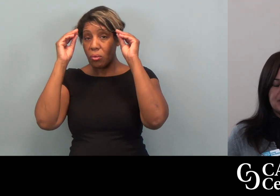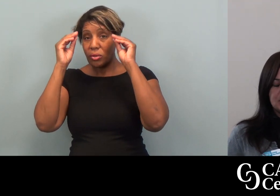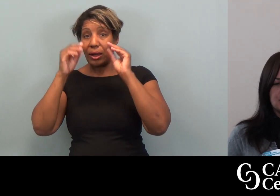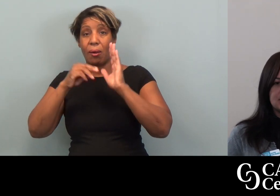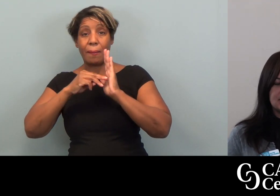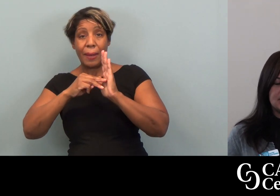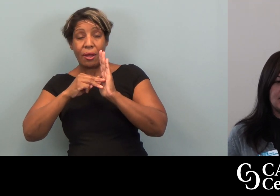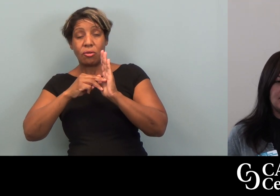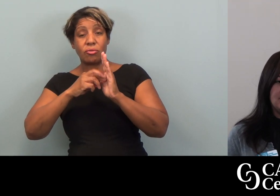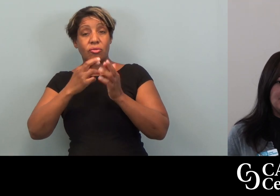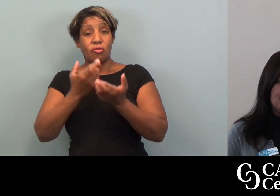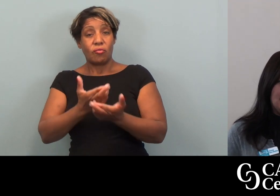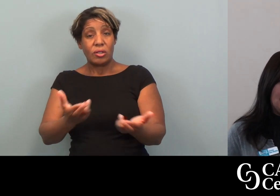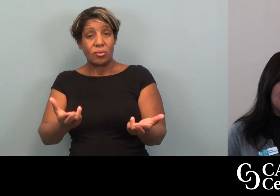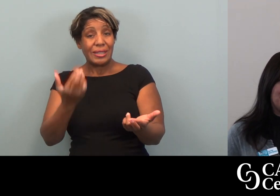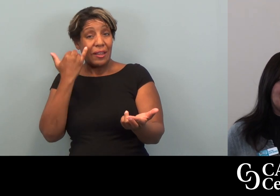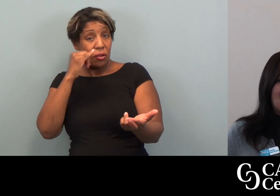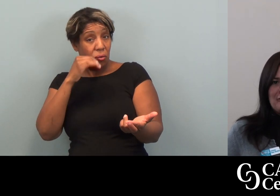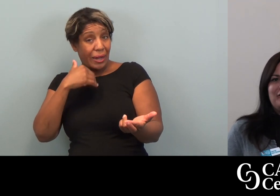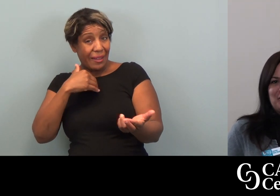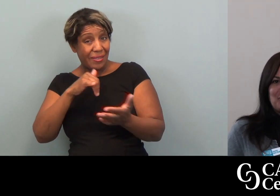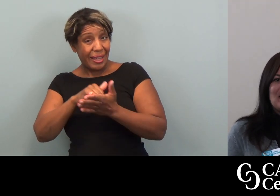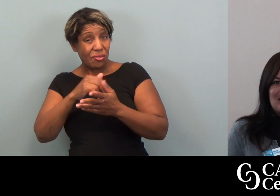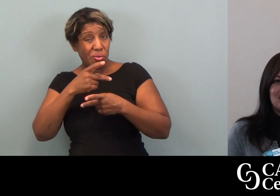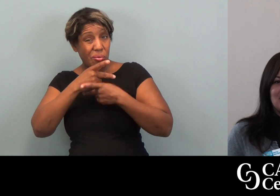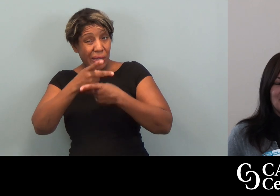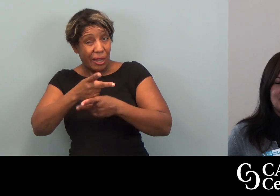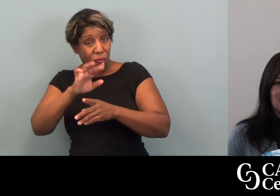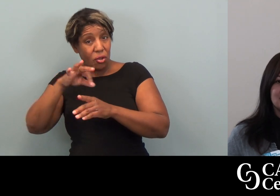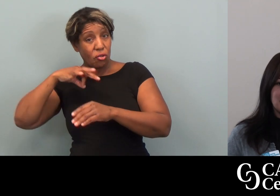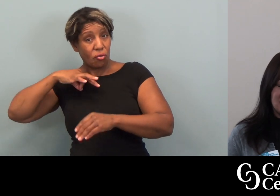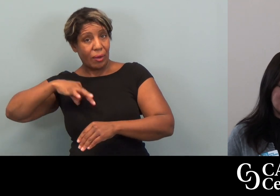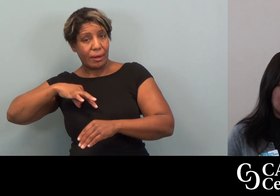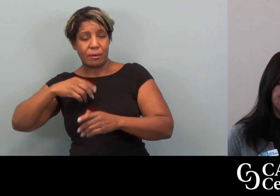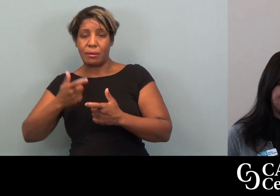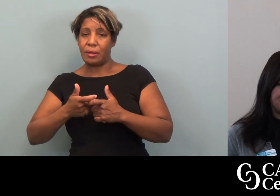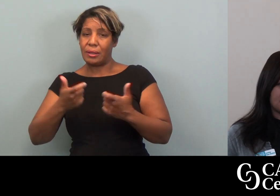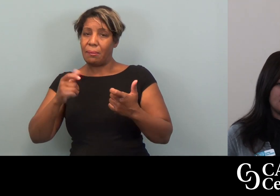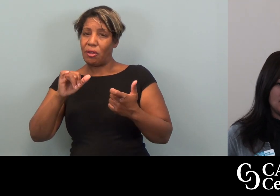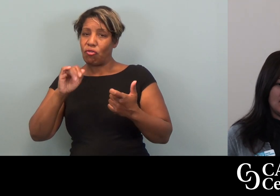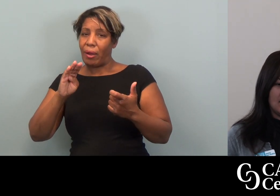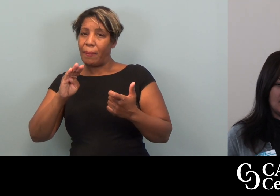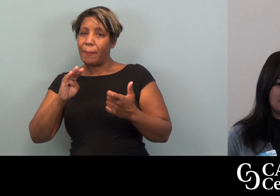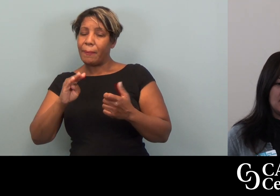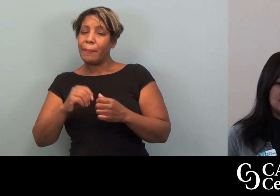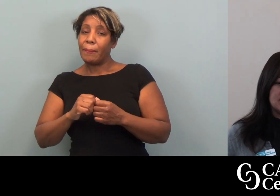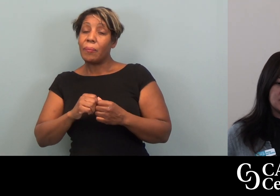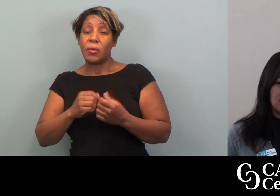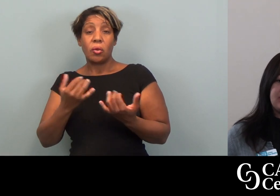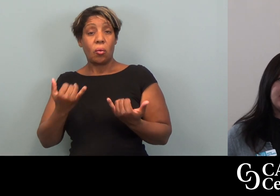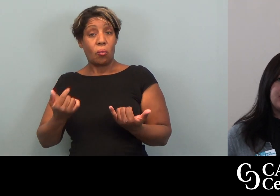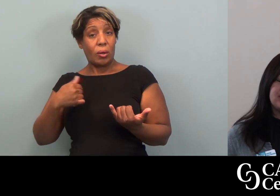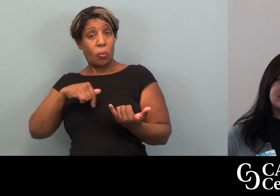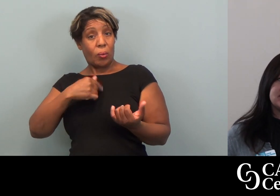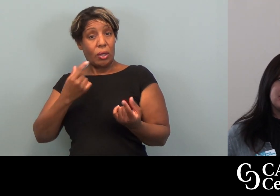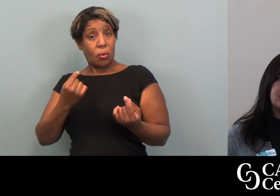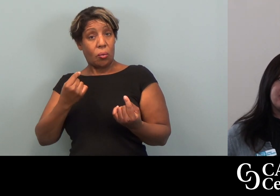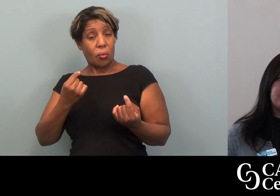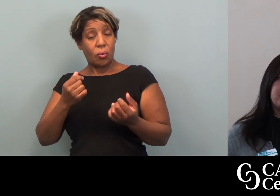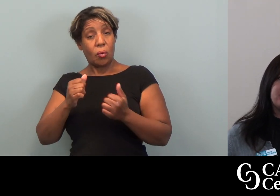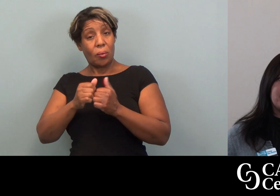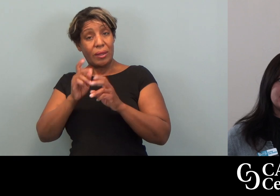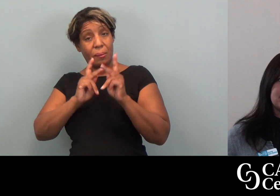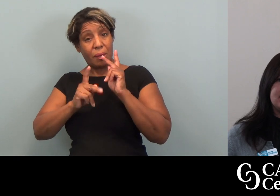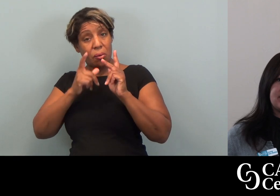models and resources to care for your credit as a young adult. It's a big job. So what we do is,